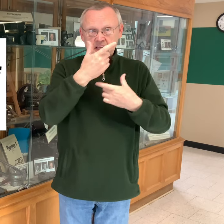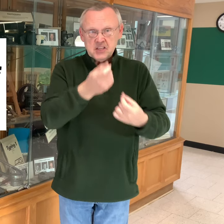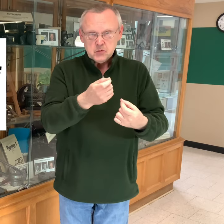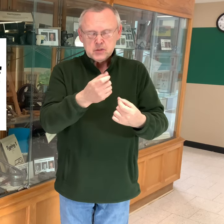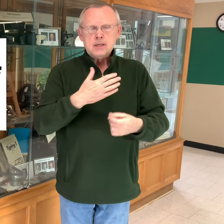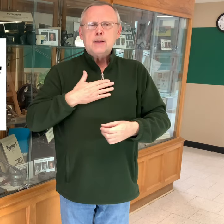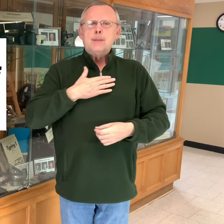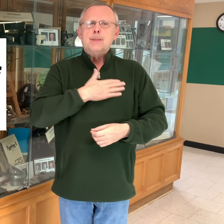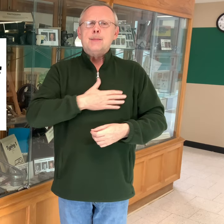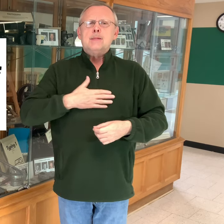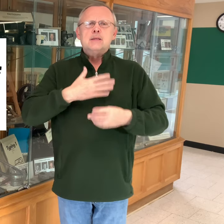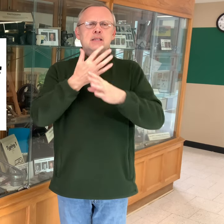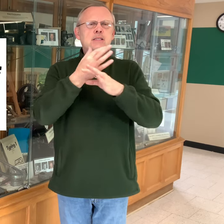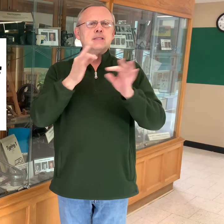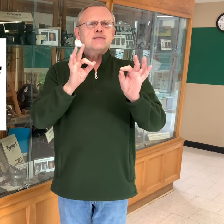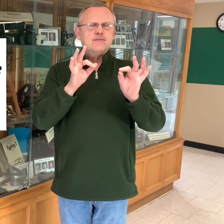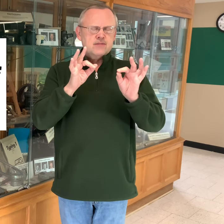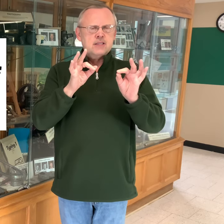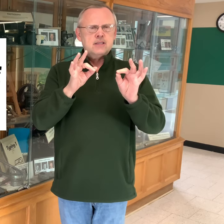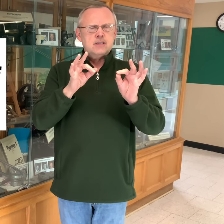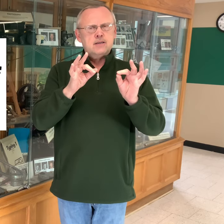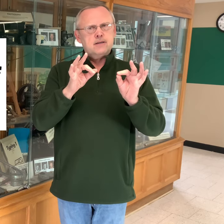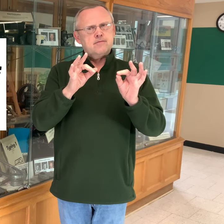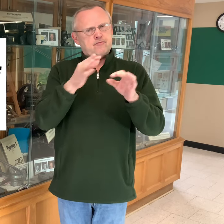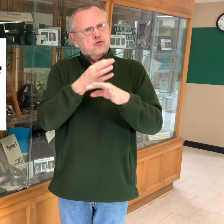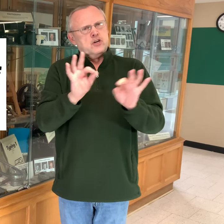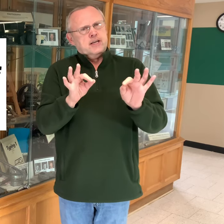If you are interested, please feel free to apply.